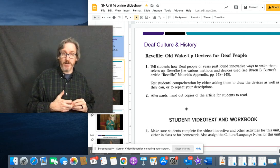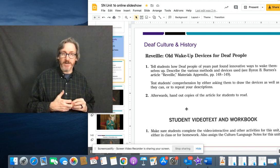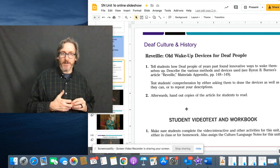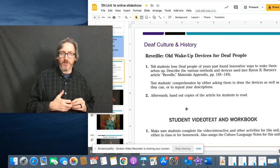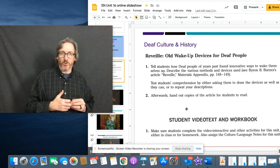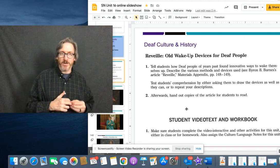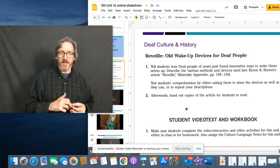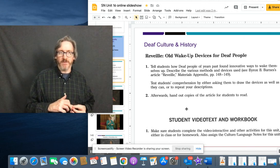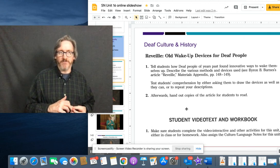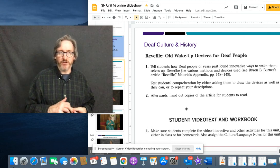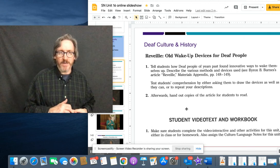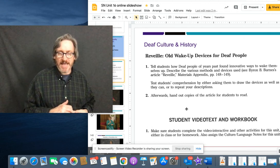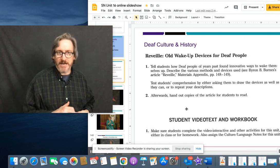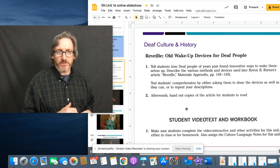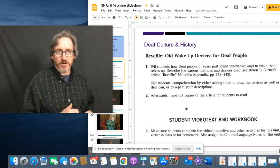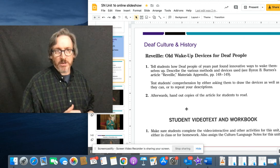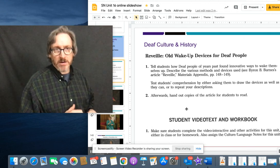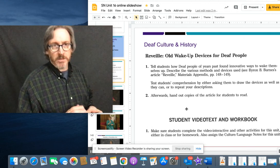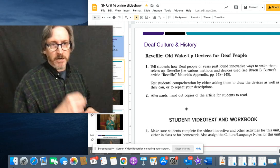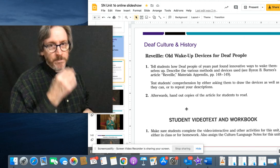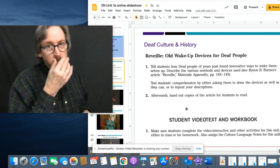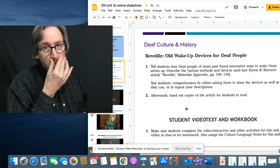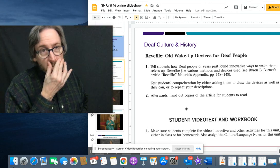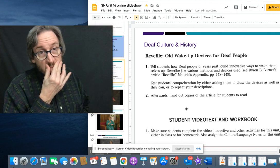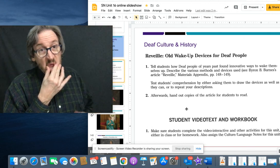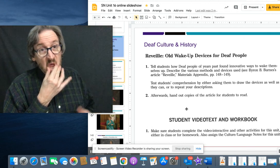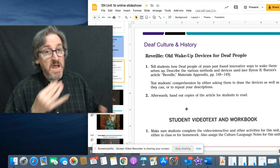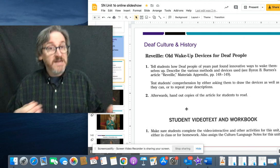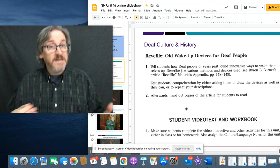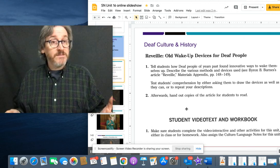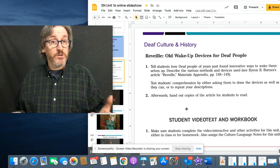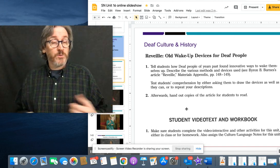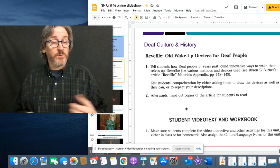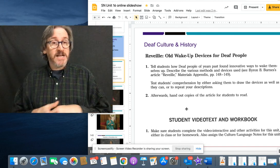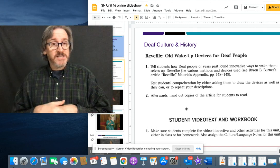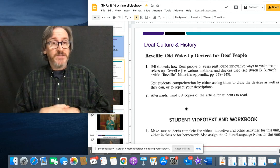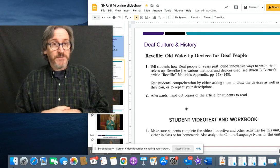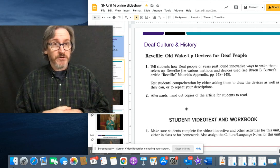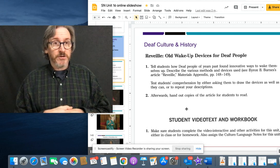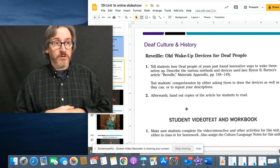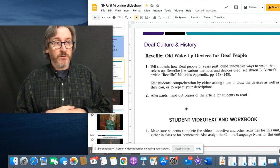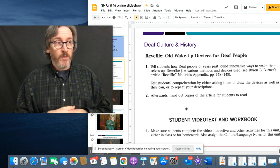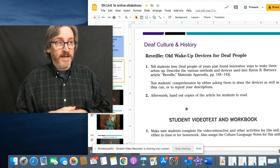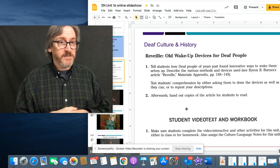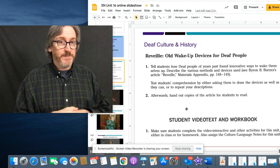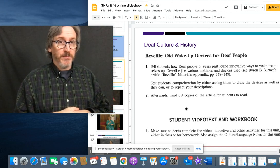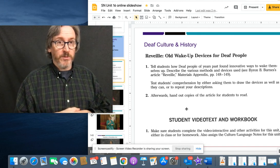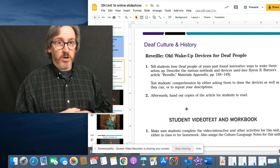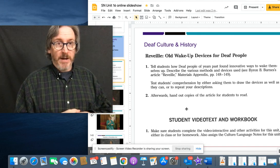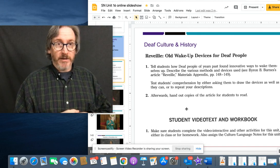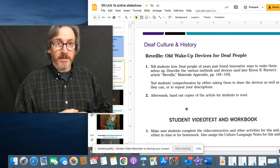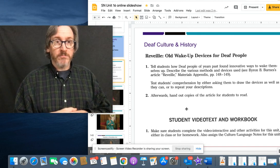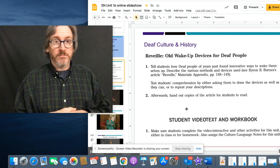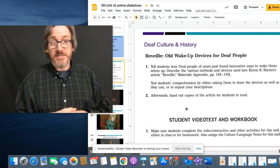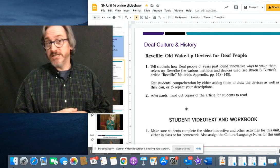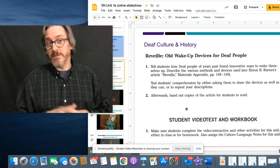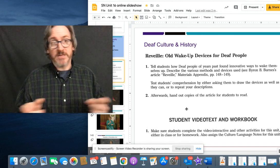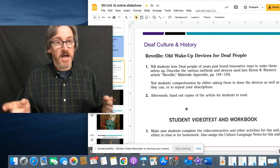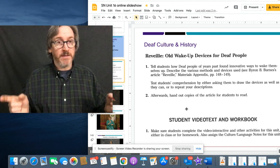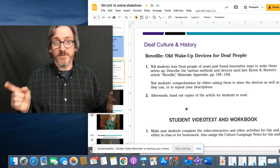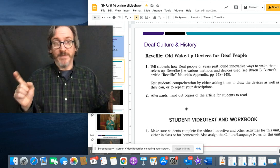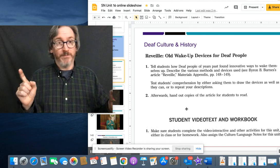how do you wake up in the morning if you can't hear your alarm clock? So there were lots of different ways people would go about it.